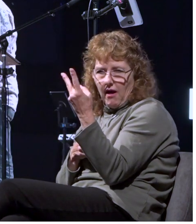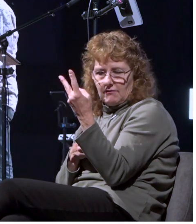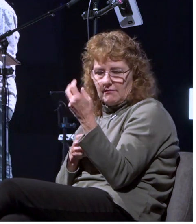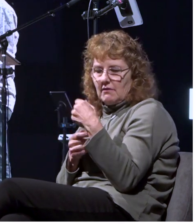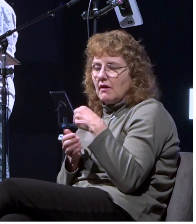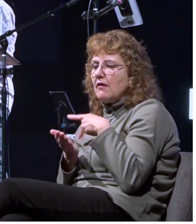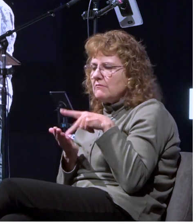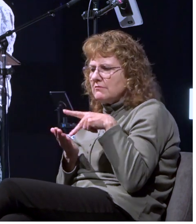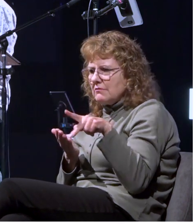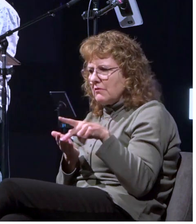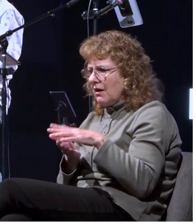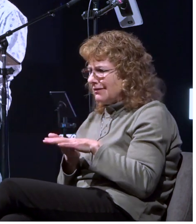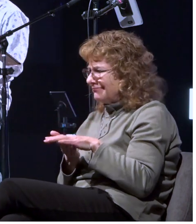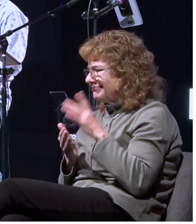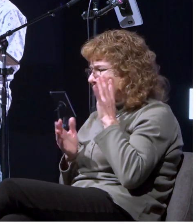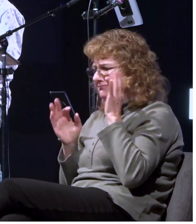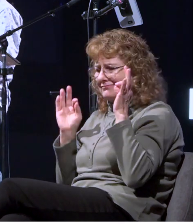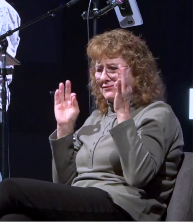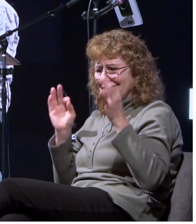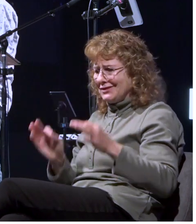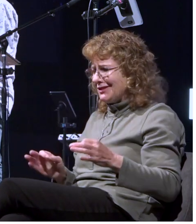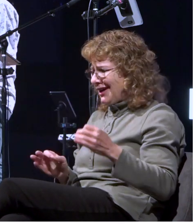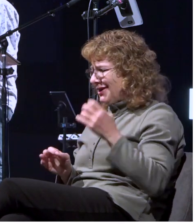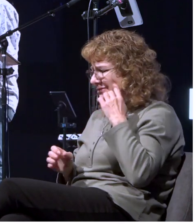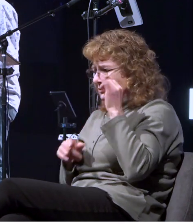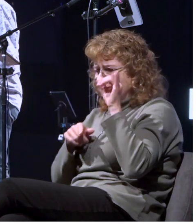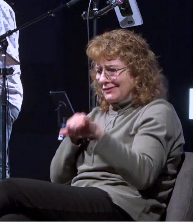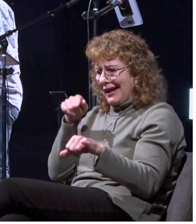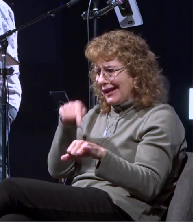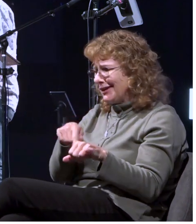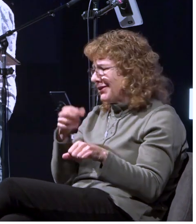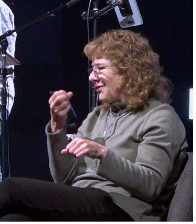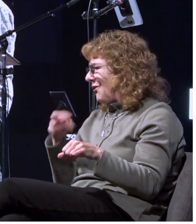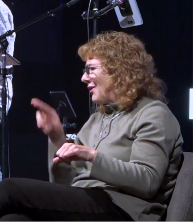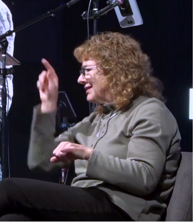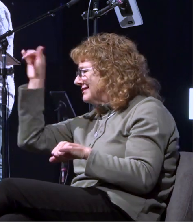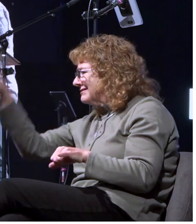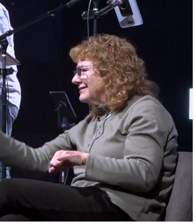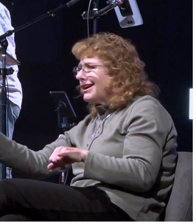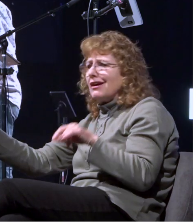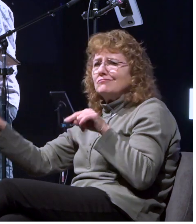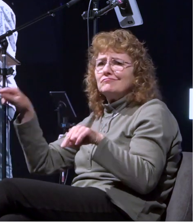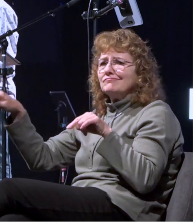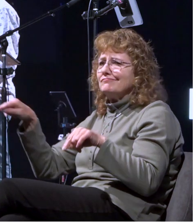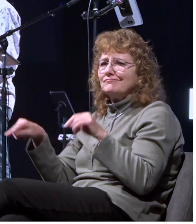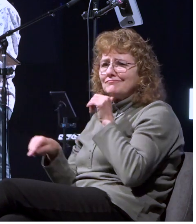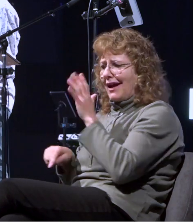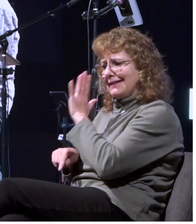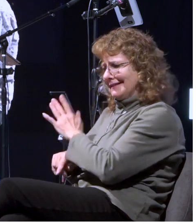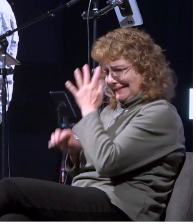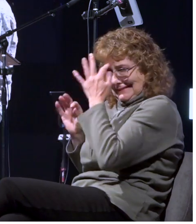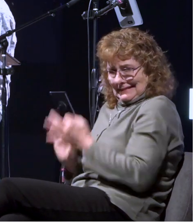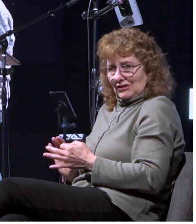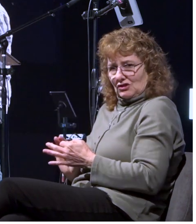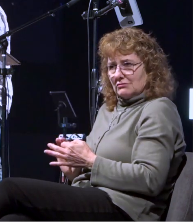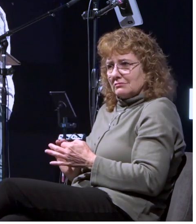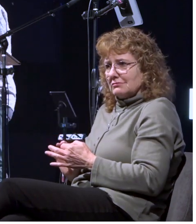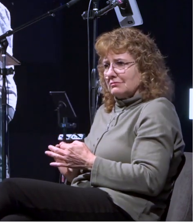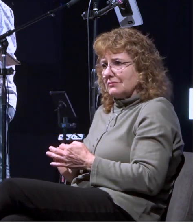didn't get a say in whether they stayed in fair haven or not uh that was the centurion's decision he rejected uh